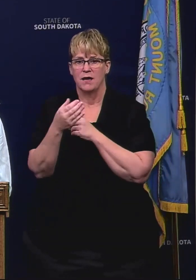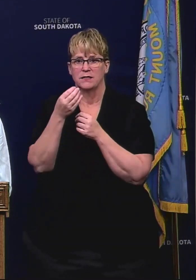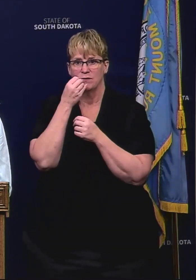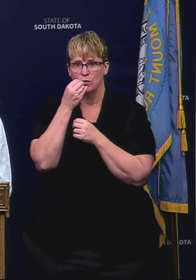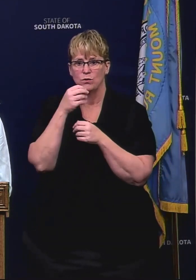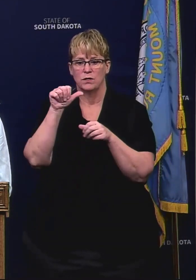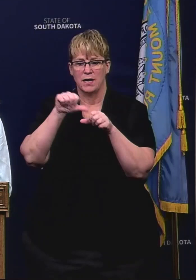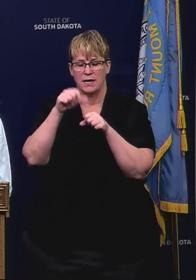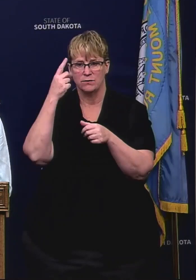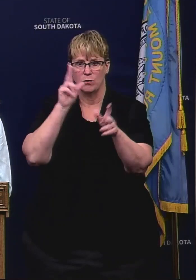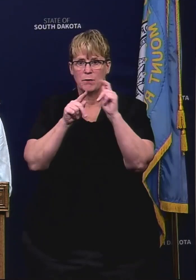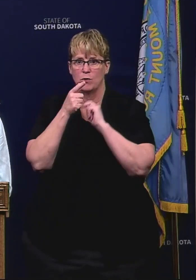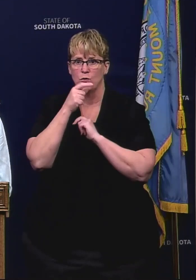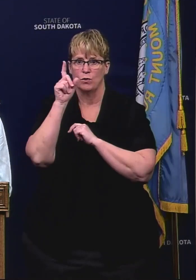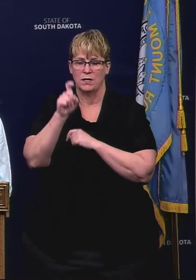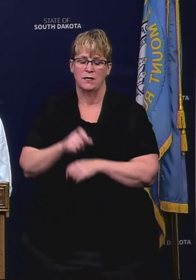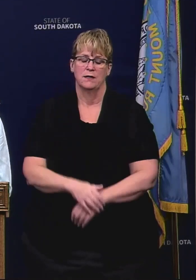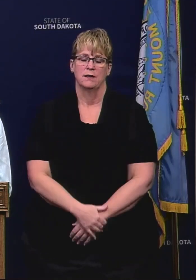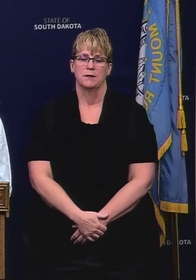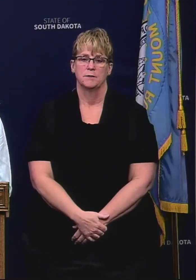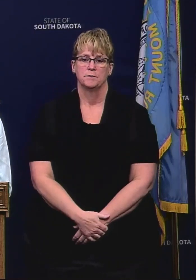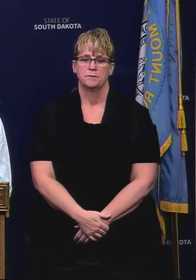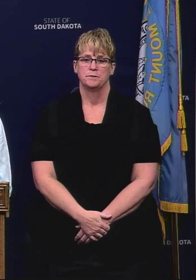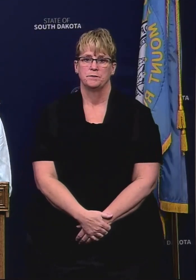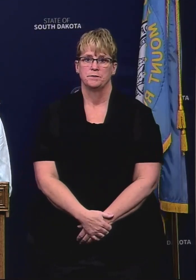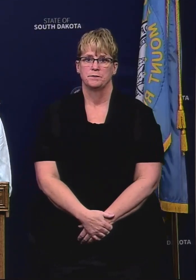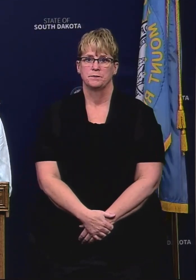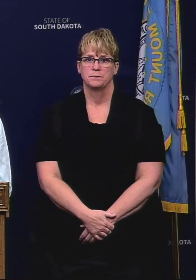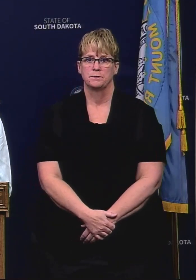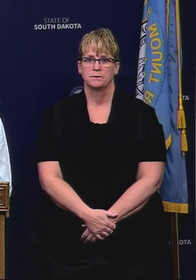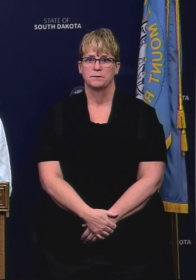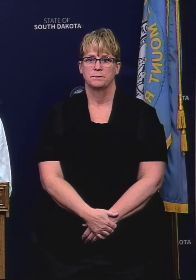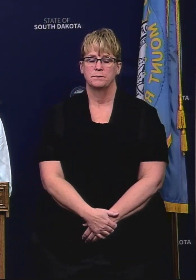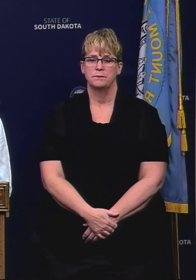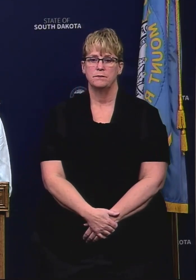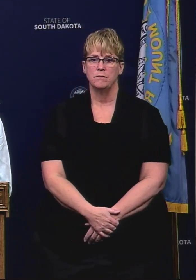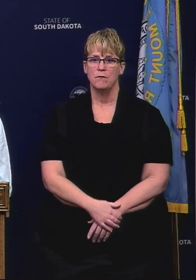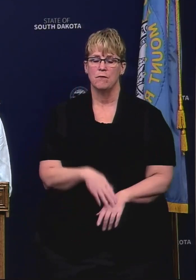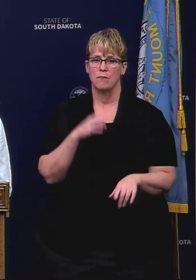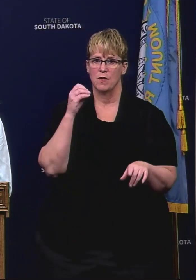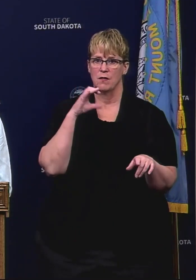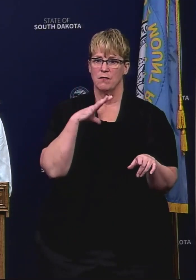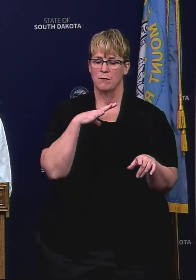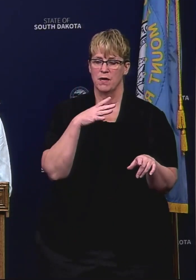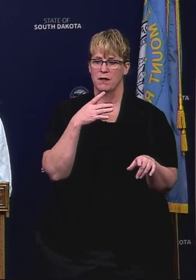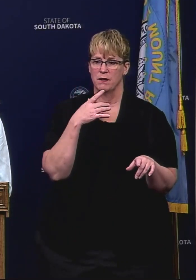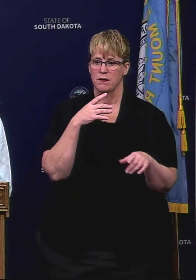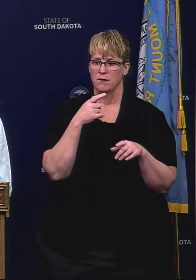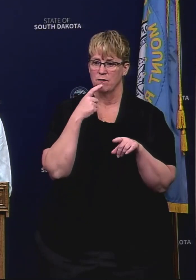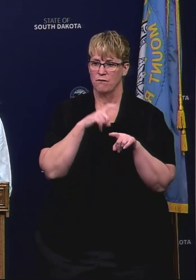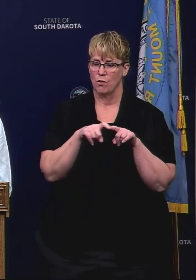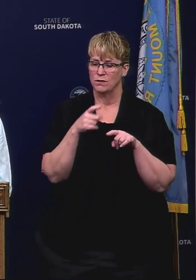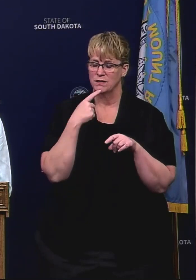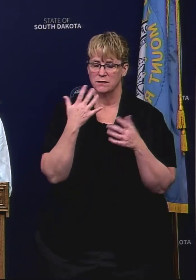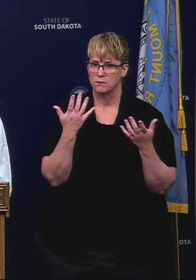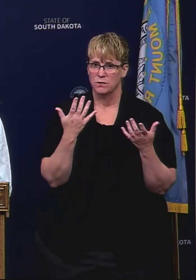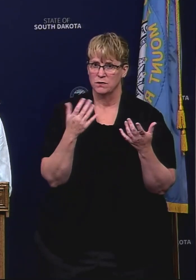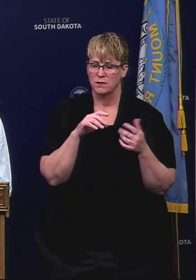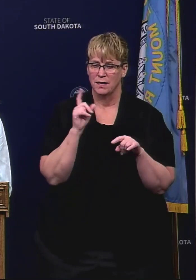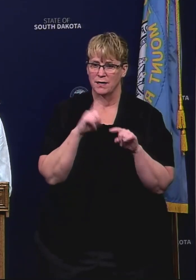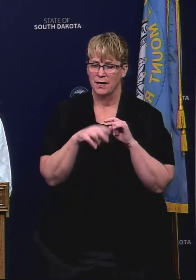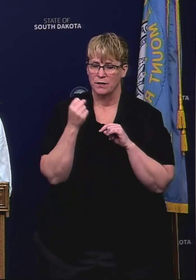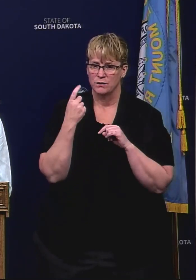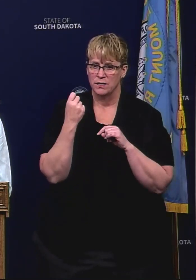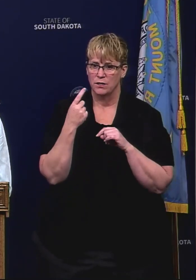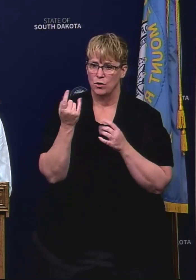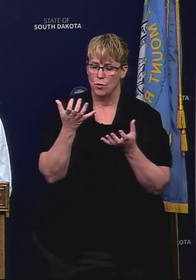do need them okay so just in these conversations i'm sorry i don't understand